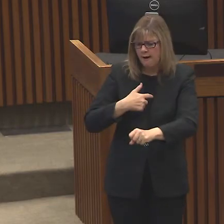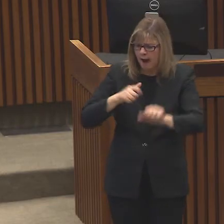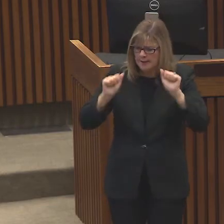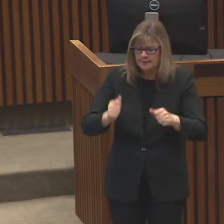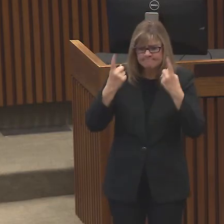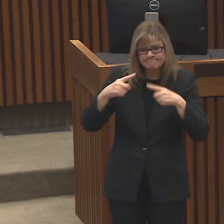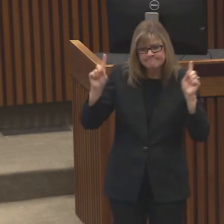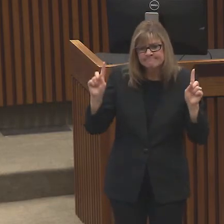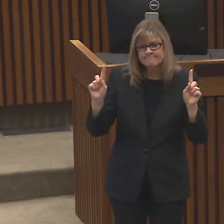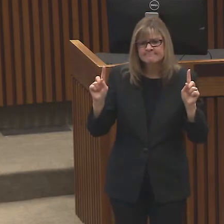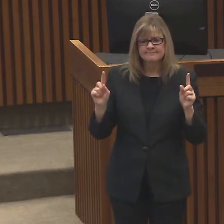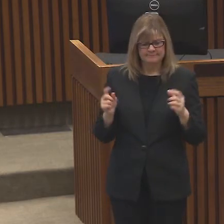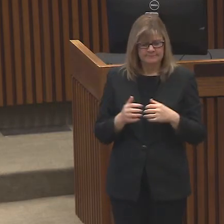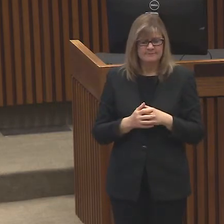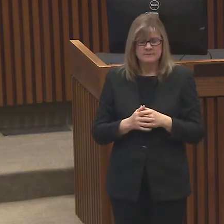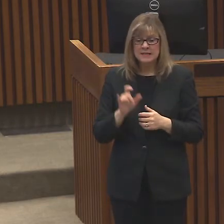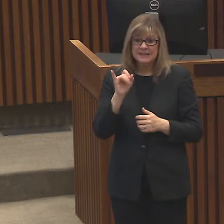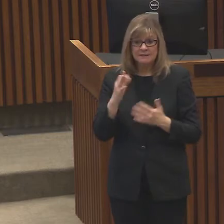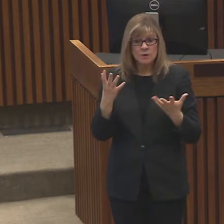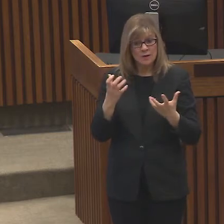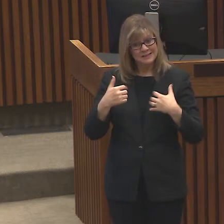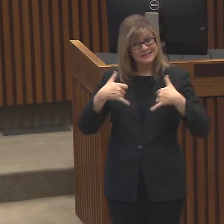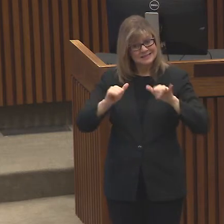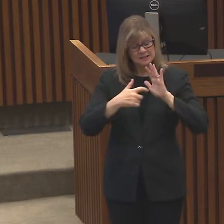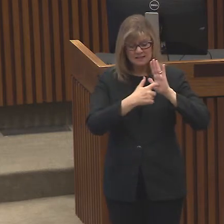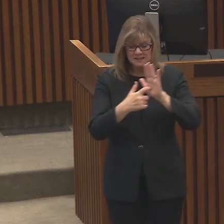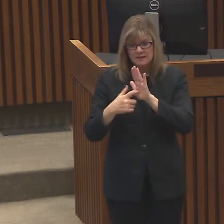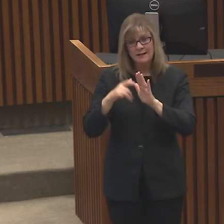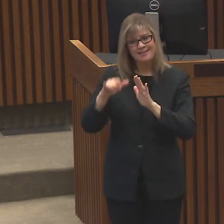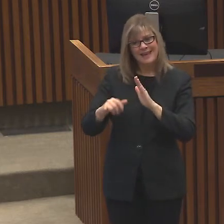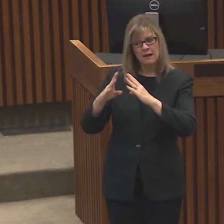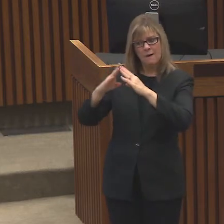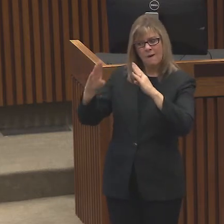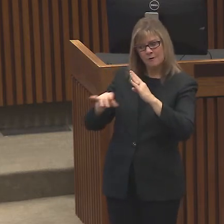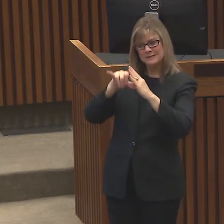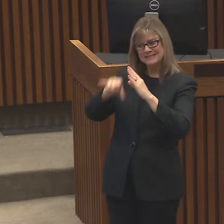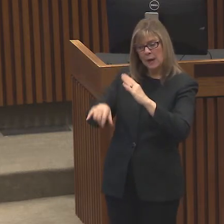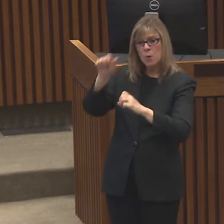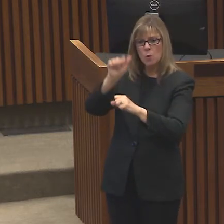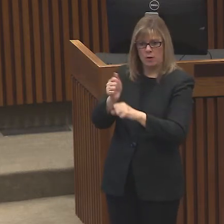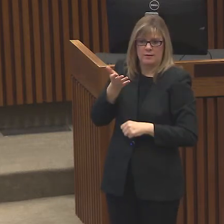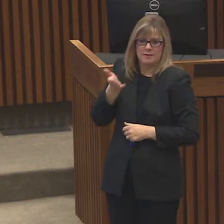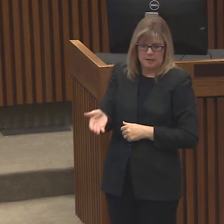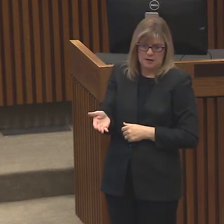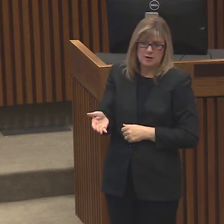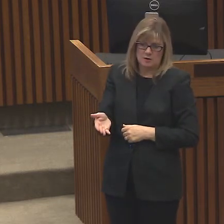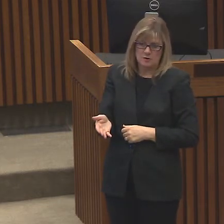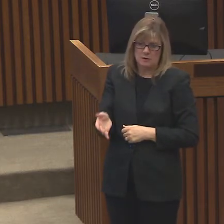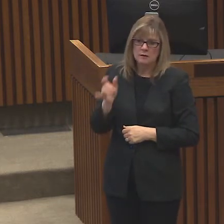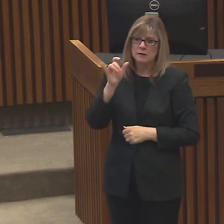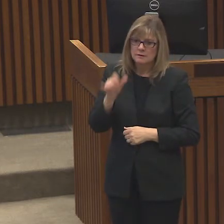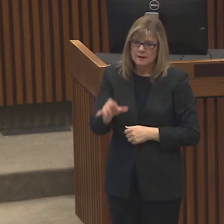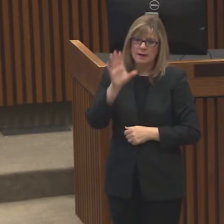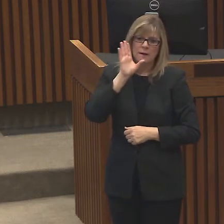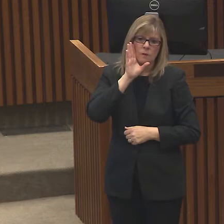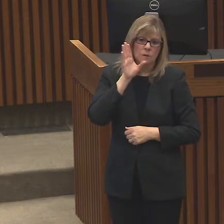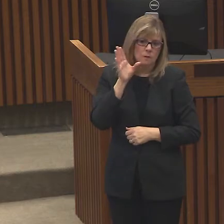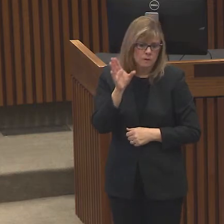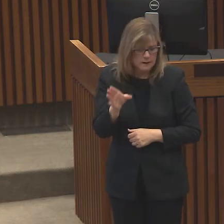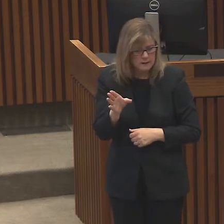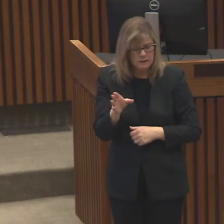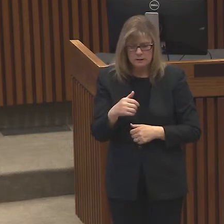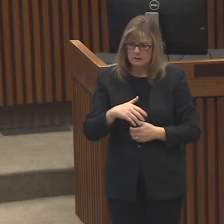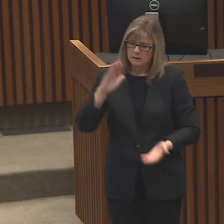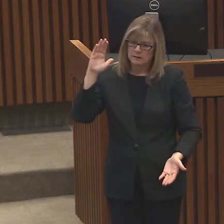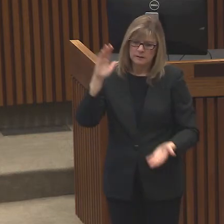as more of, as more of us work that work from home. And this is about decreasing the overall spread and potential